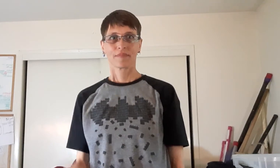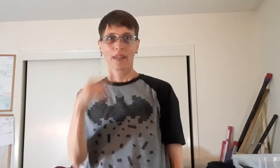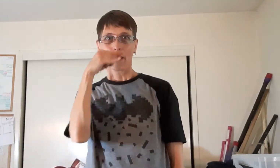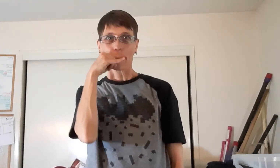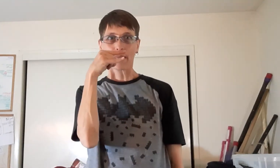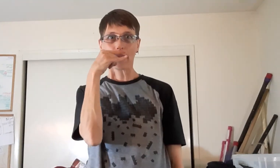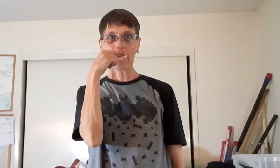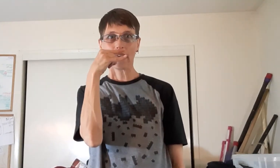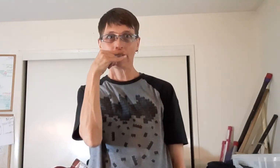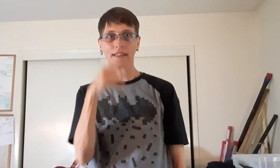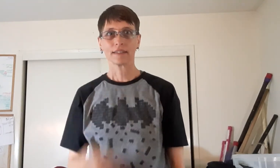Kid. Kid.